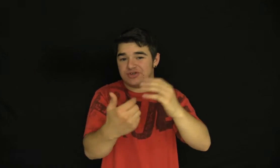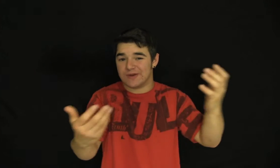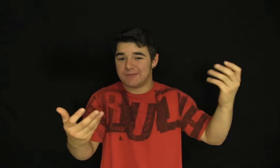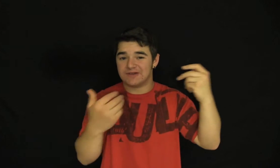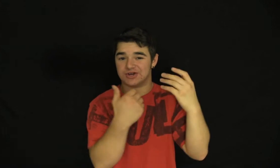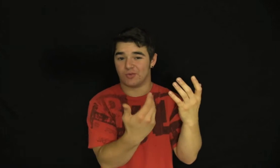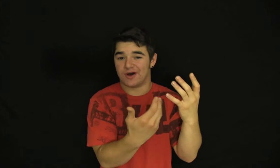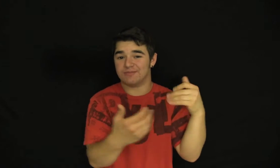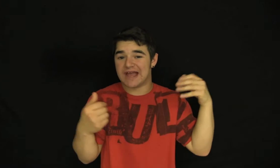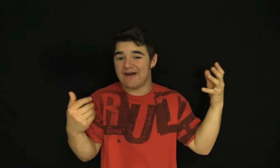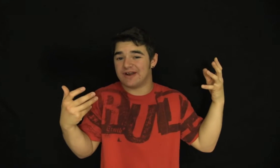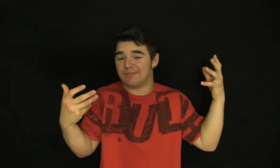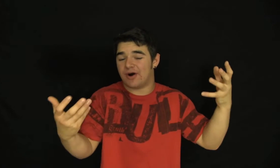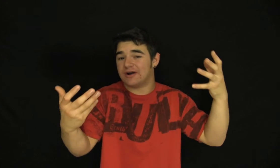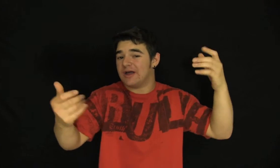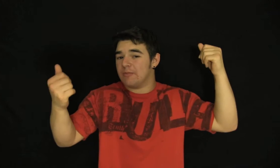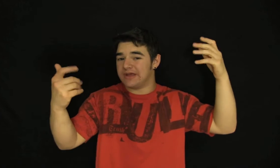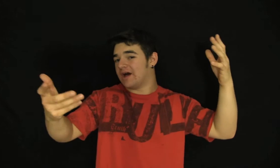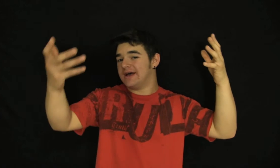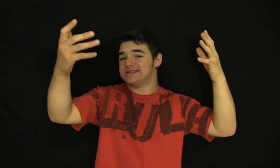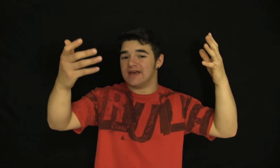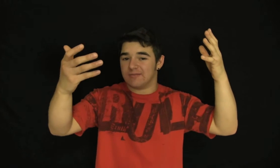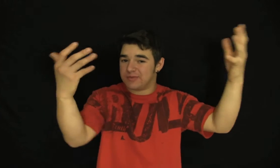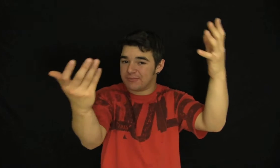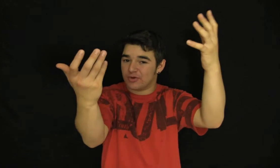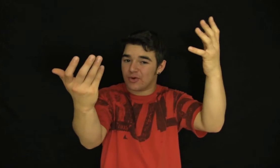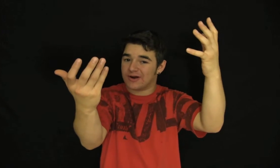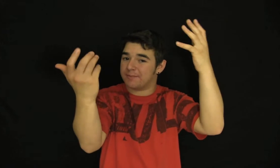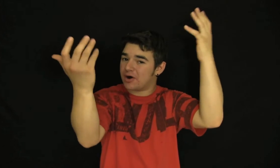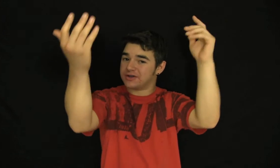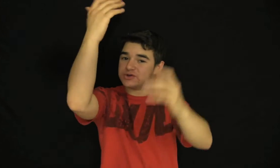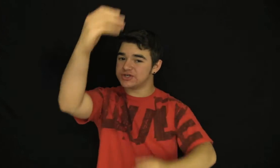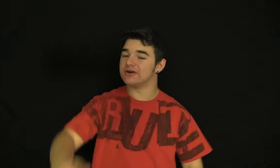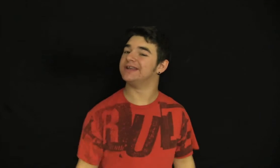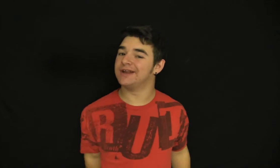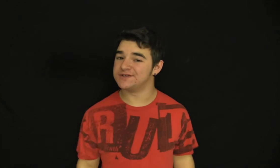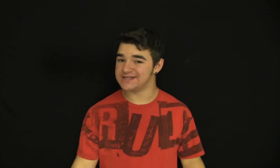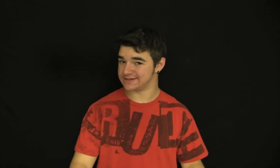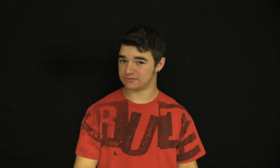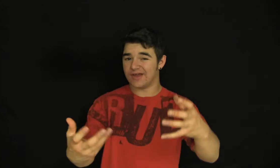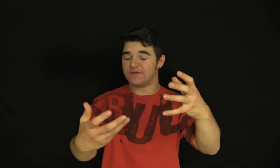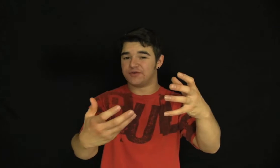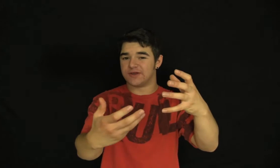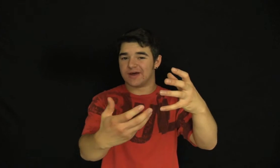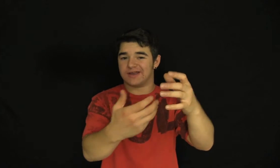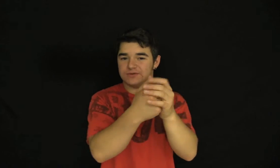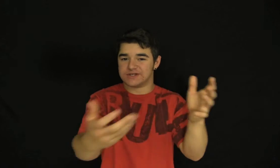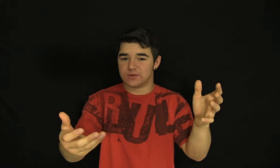even drink beer, they drink water, but they have it at a bar because people who are at a bar usually are in need of Jesus. And if you think about it, Jesus